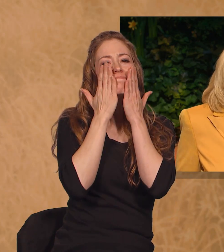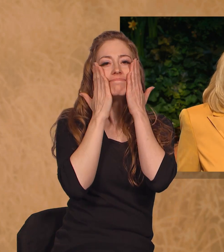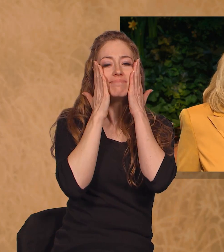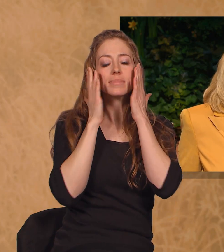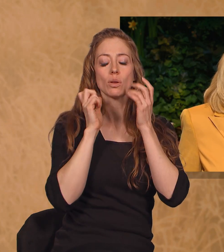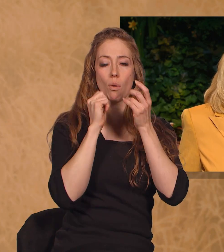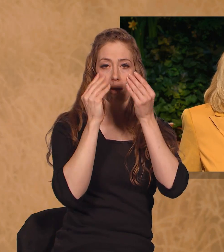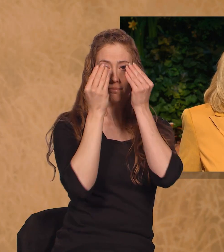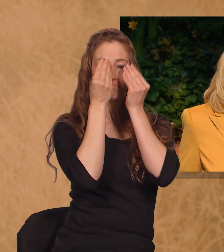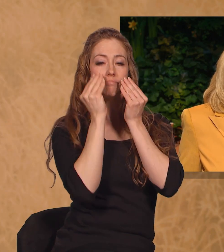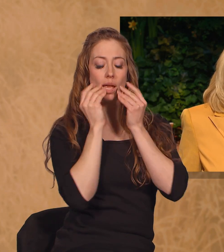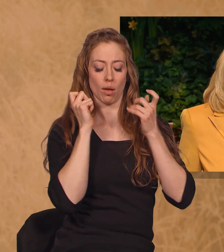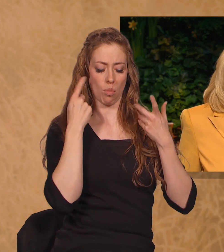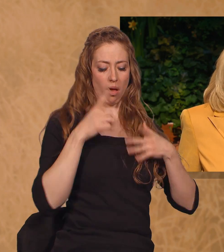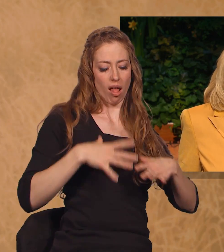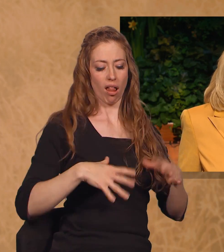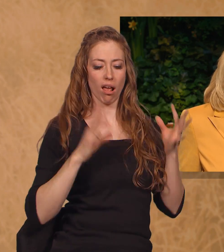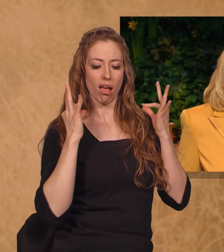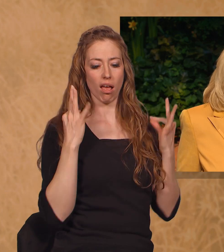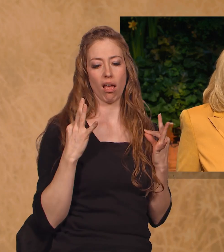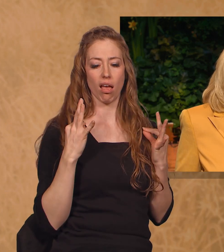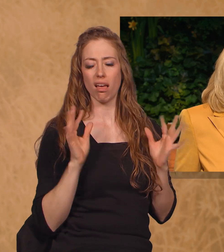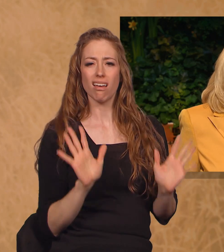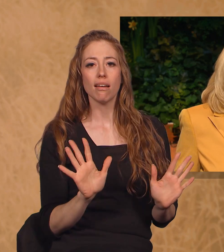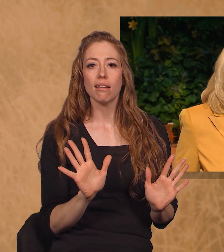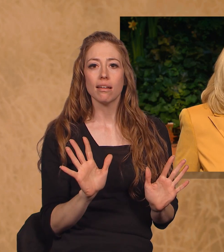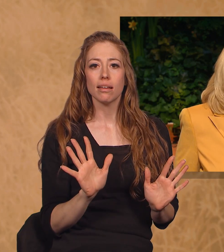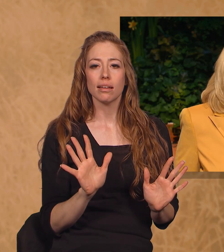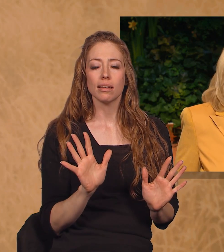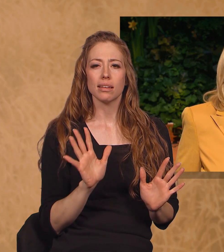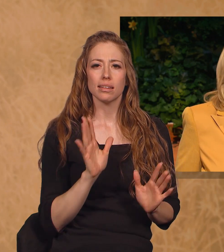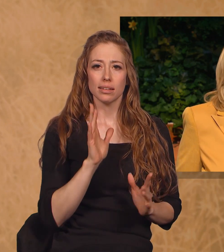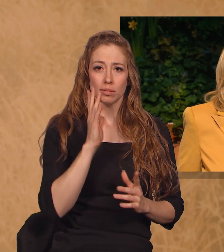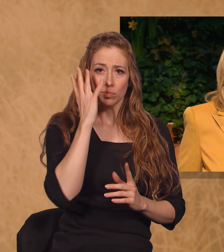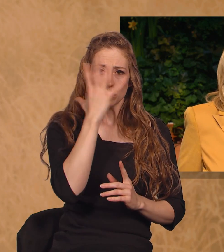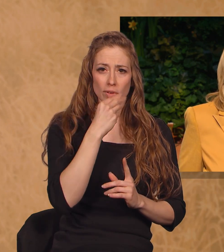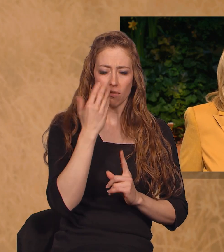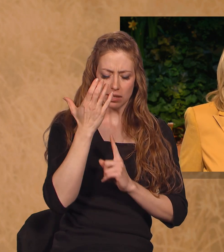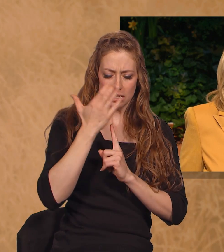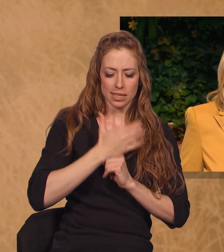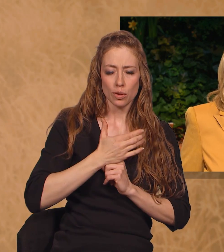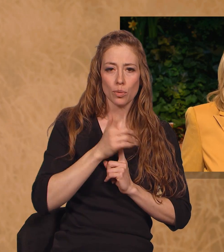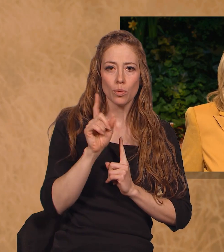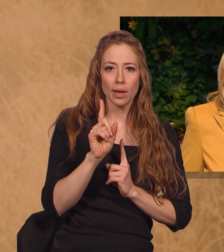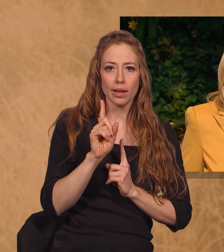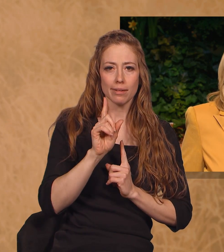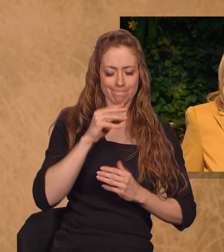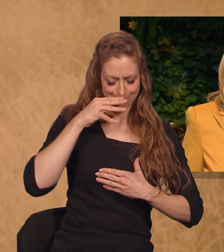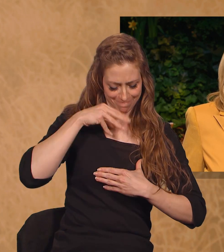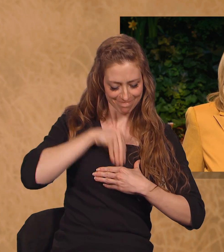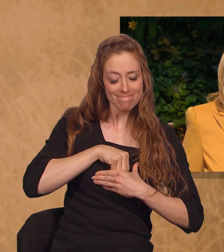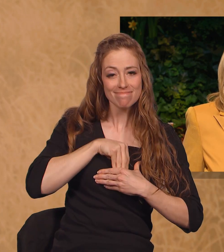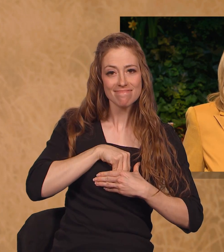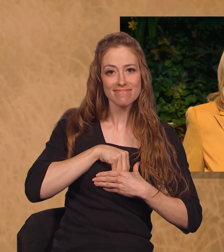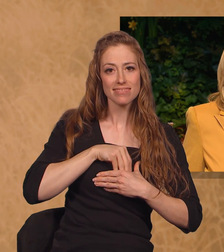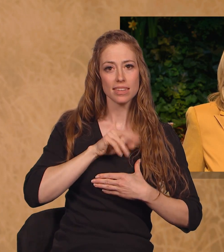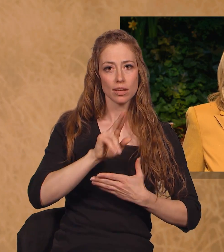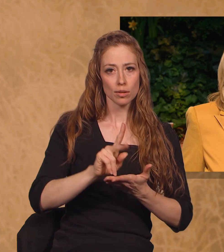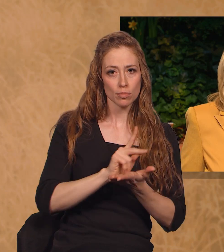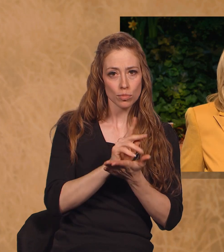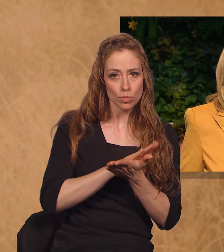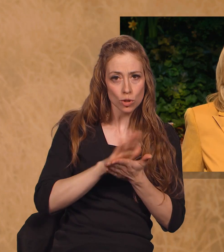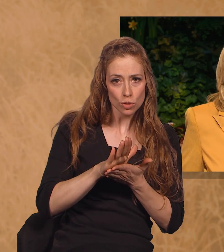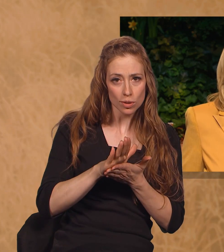or even the latest clothing or hairstyles. It lies in your personal purity. When you live the